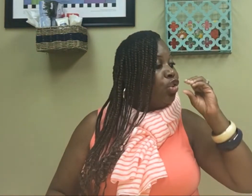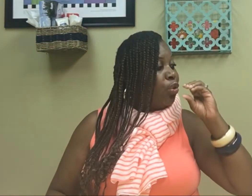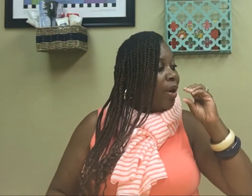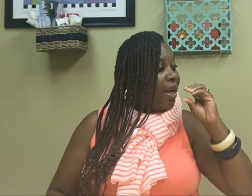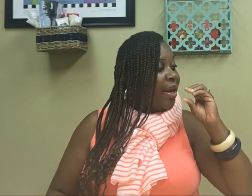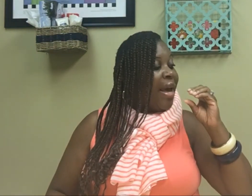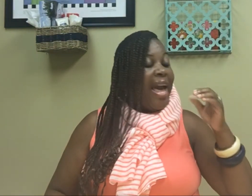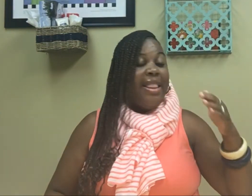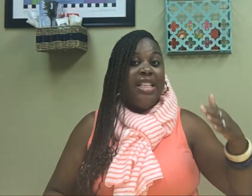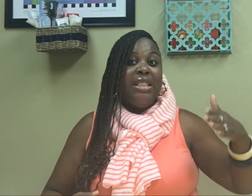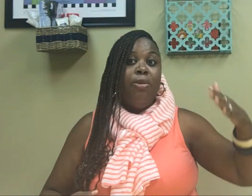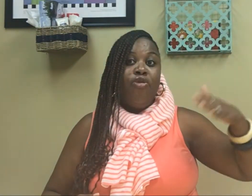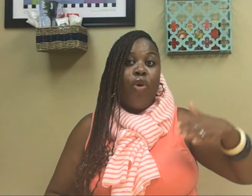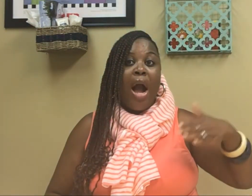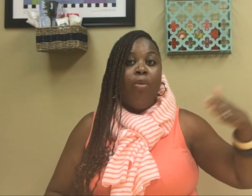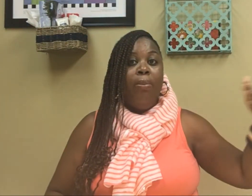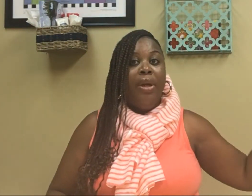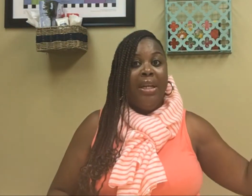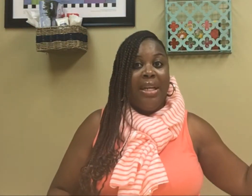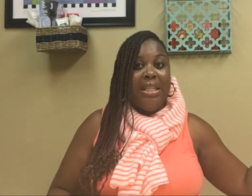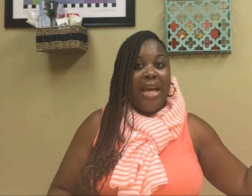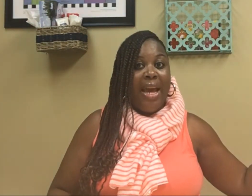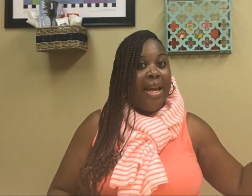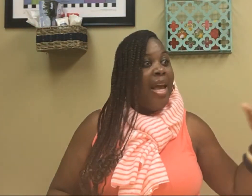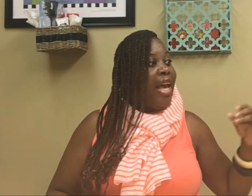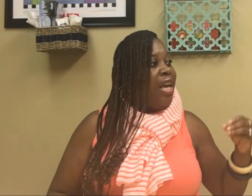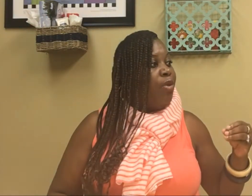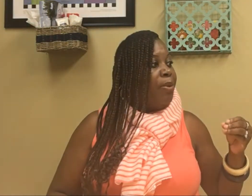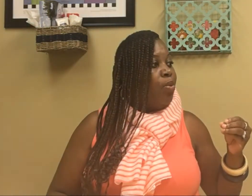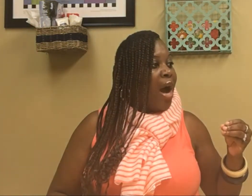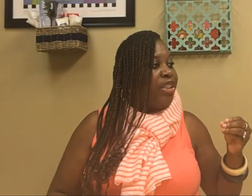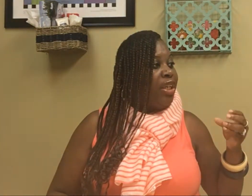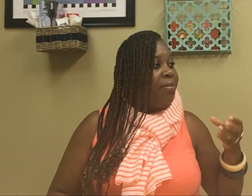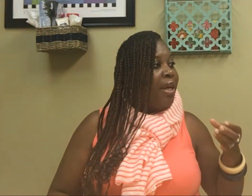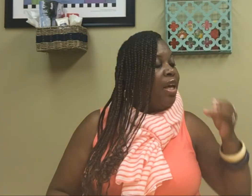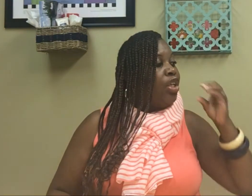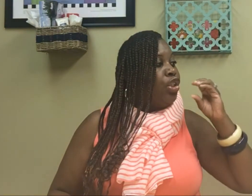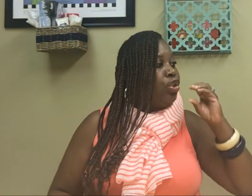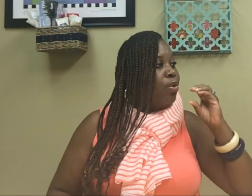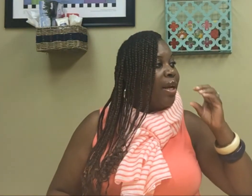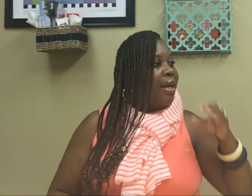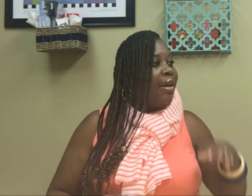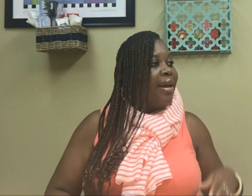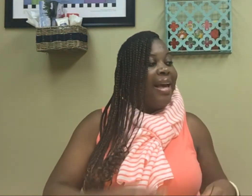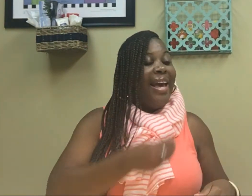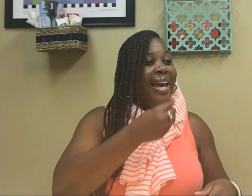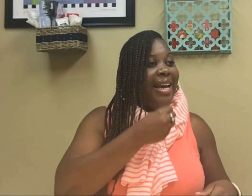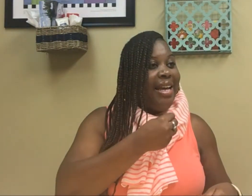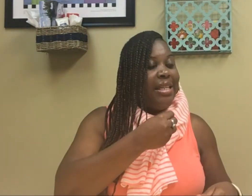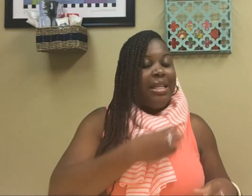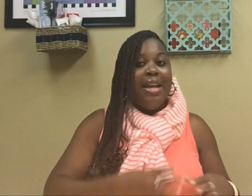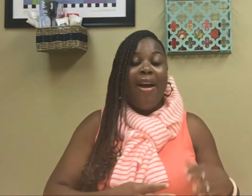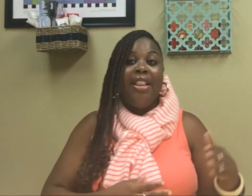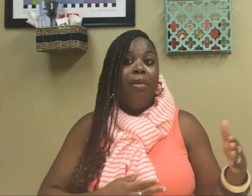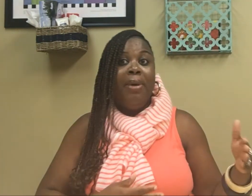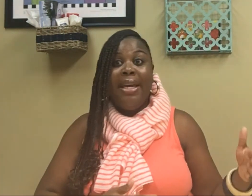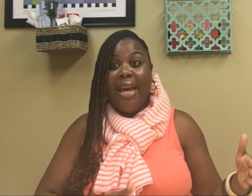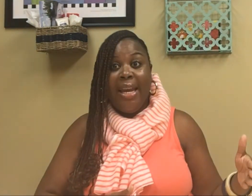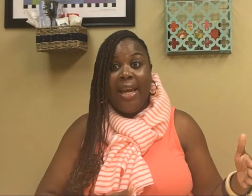drink. And this is before I would put it in his hand, he would be watching me drink, eat. Now at the beginning